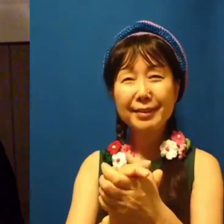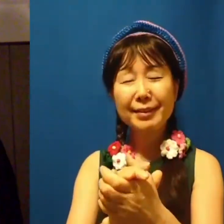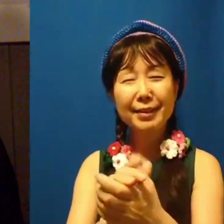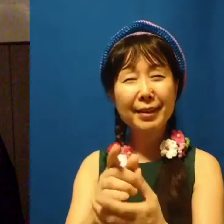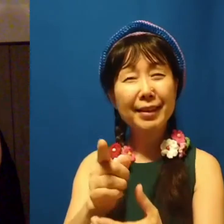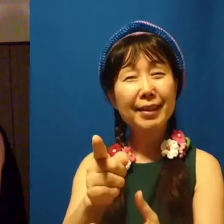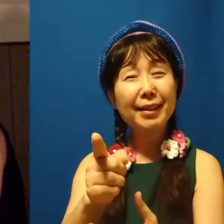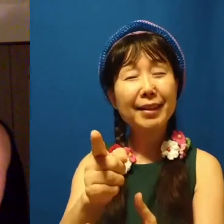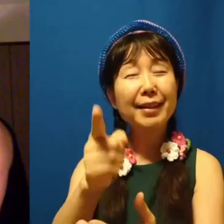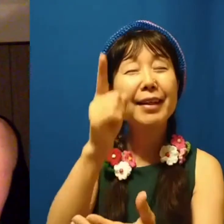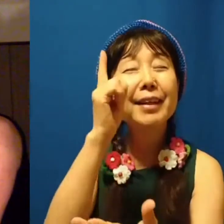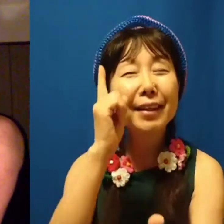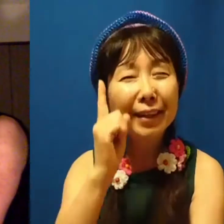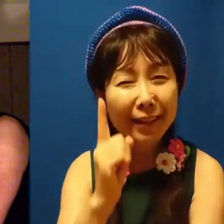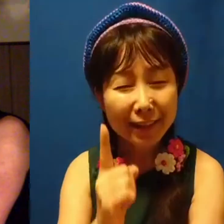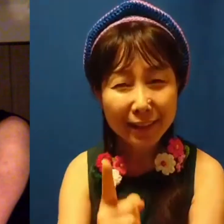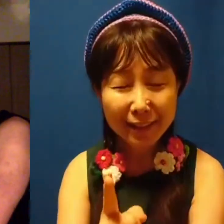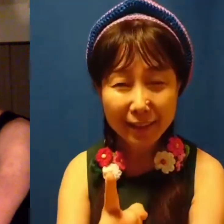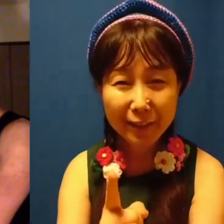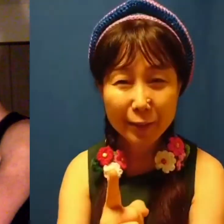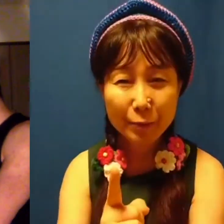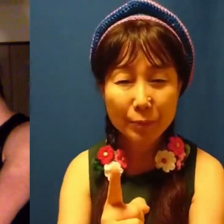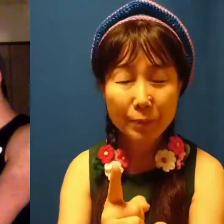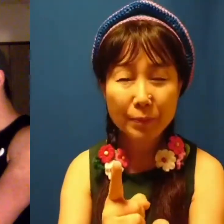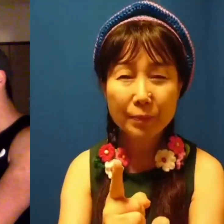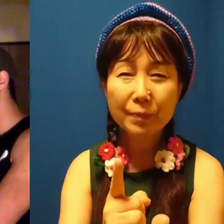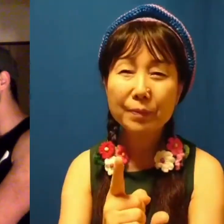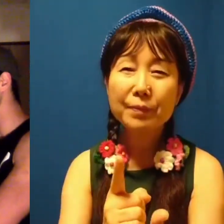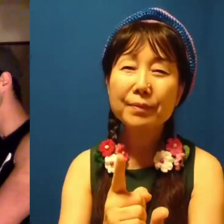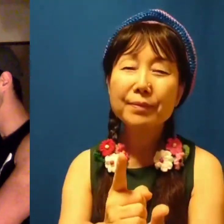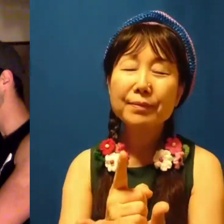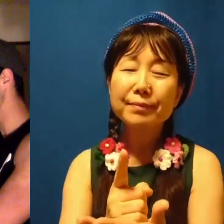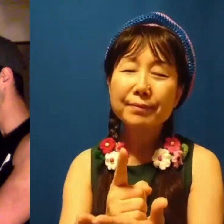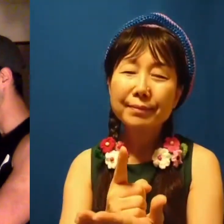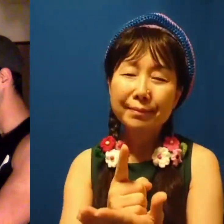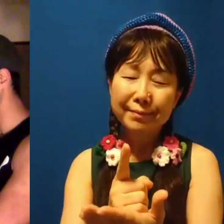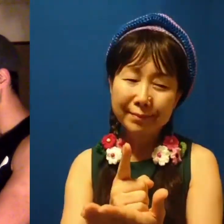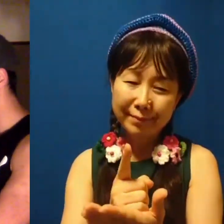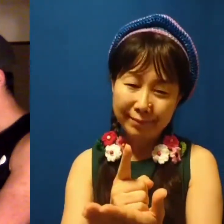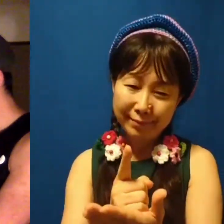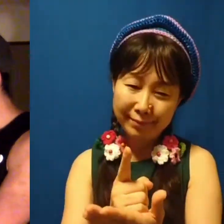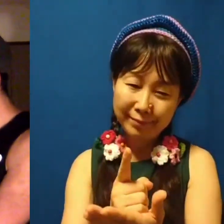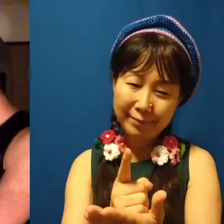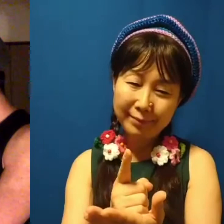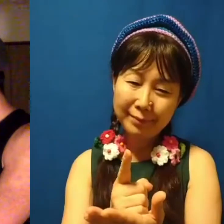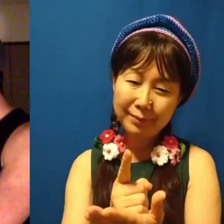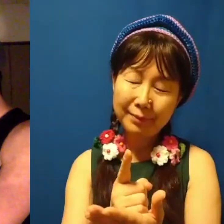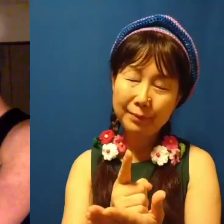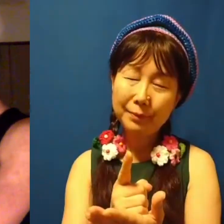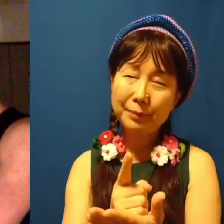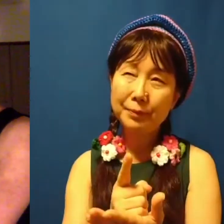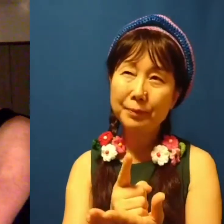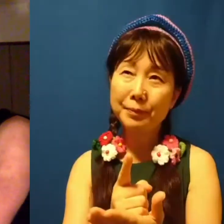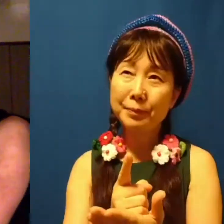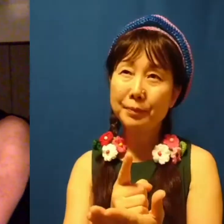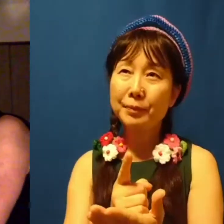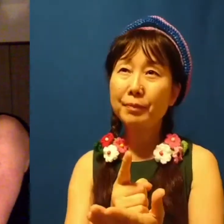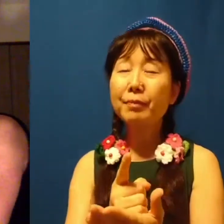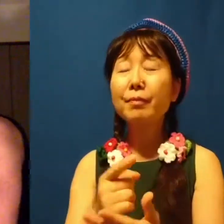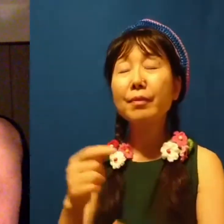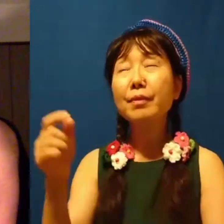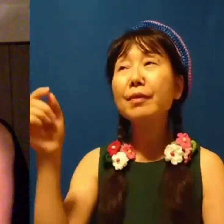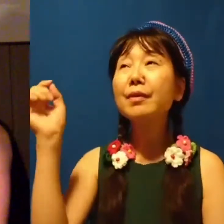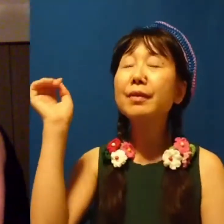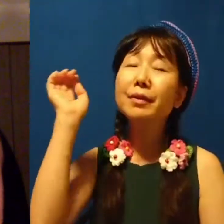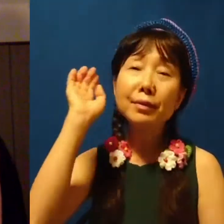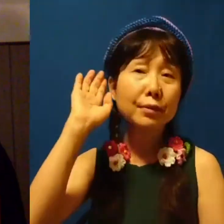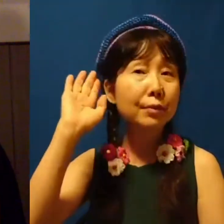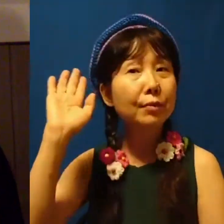Farewell,